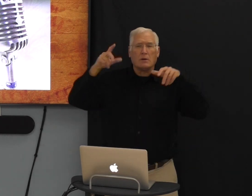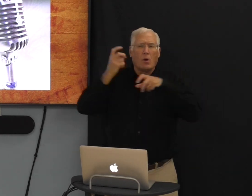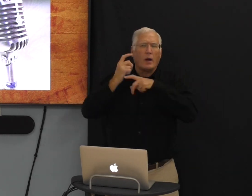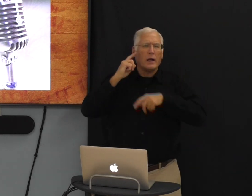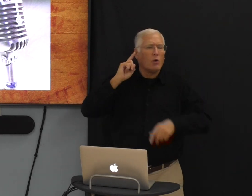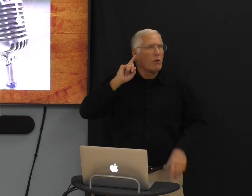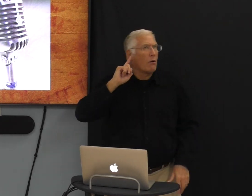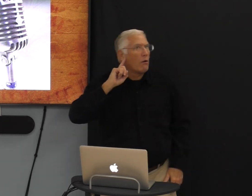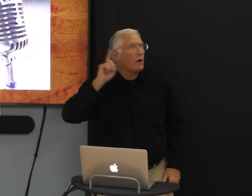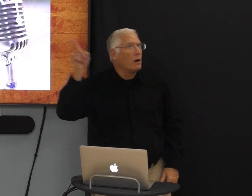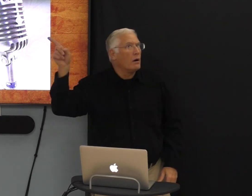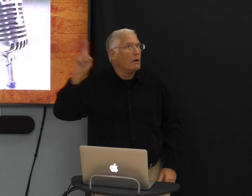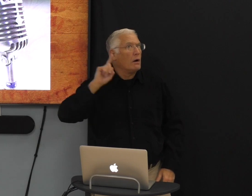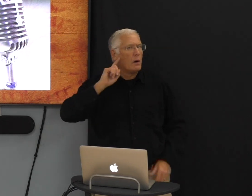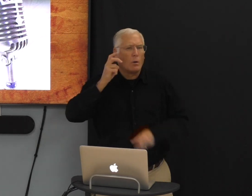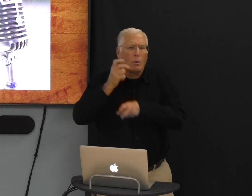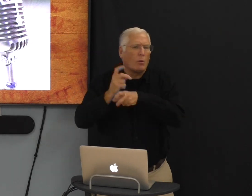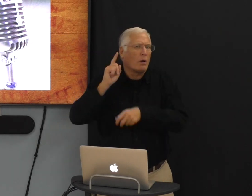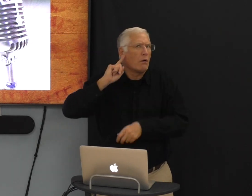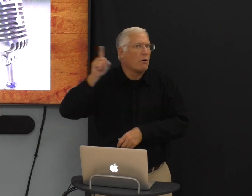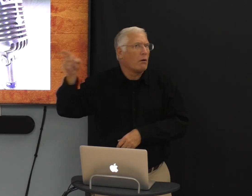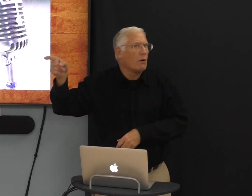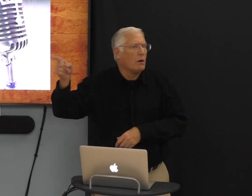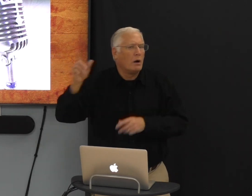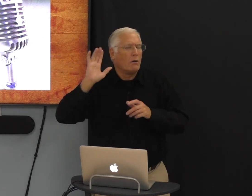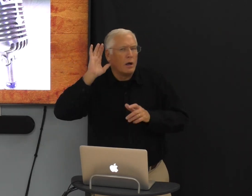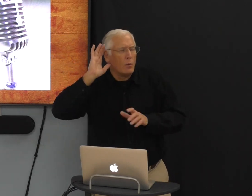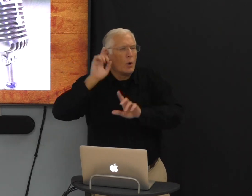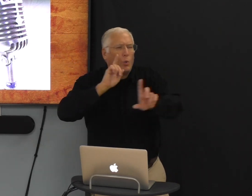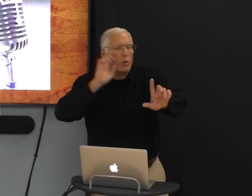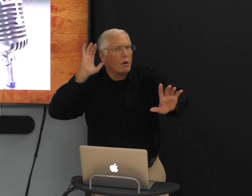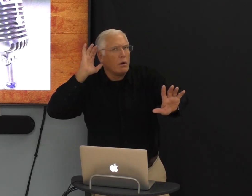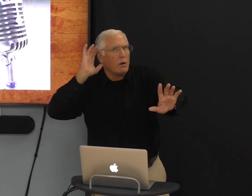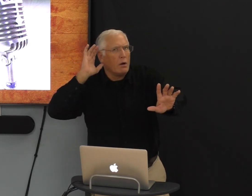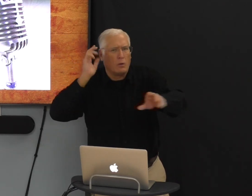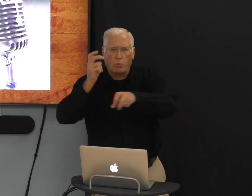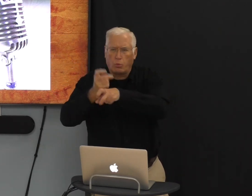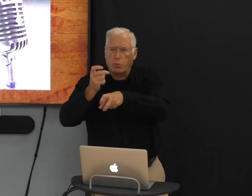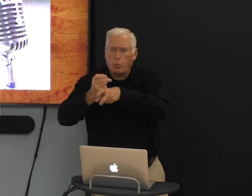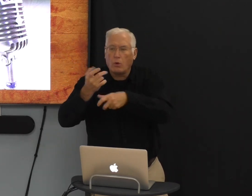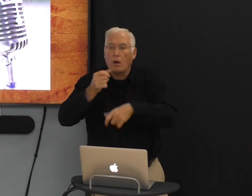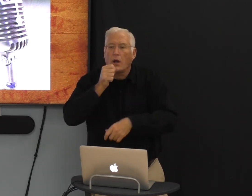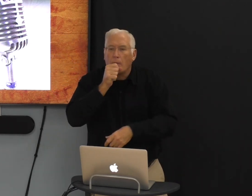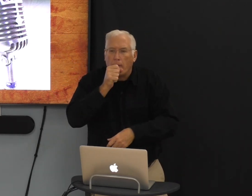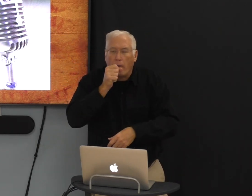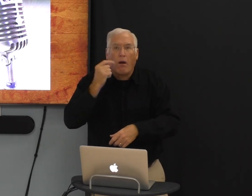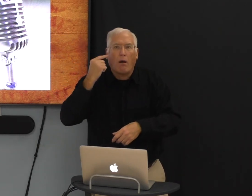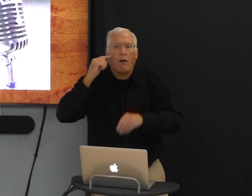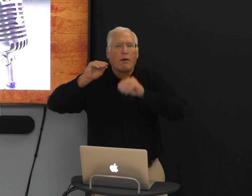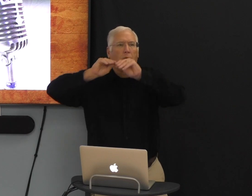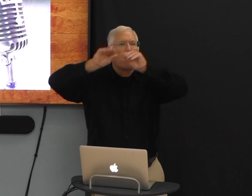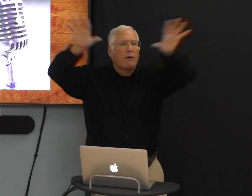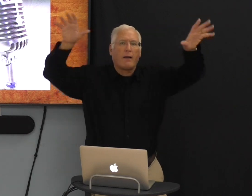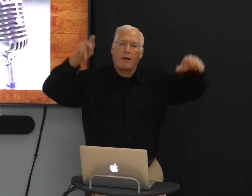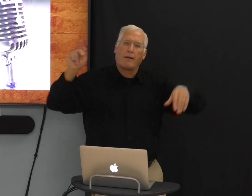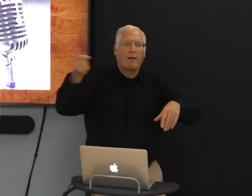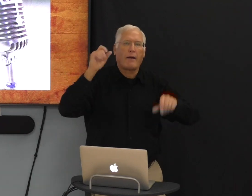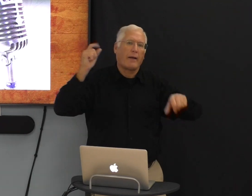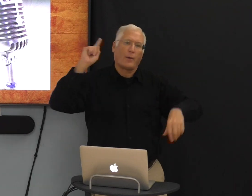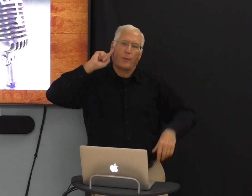Because if you had big crowds, people would have a hard time hearing. But the